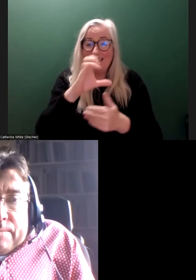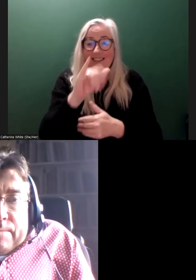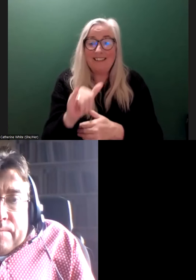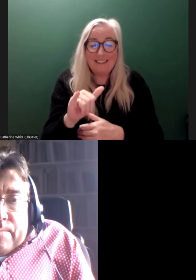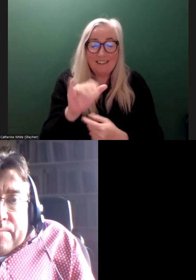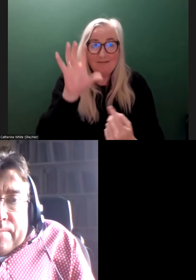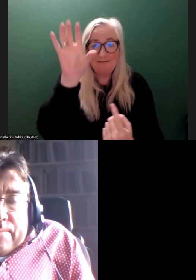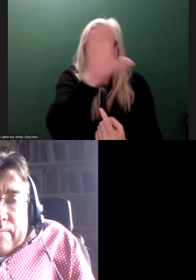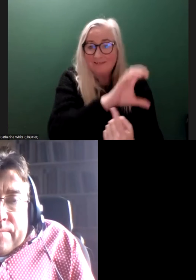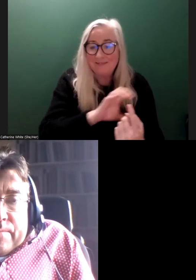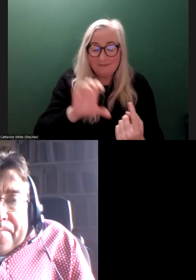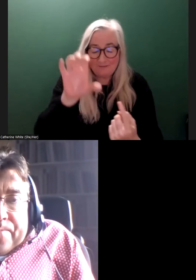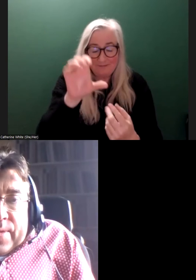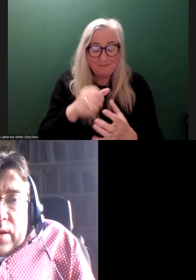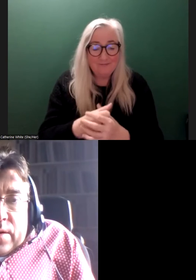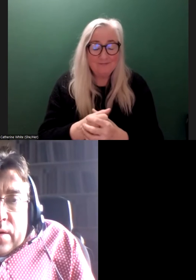format works for everybody.